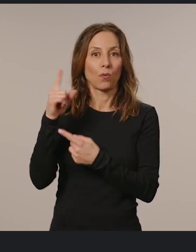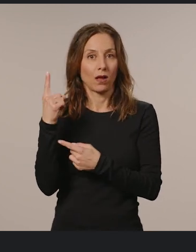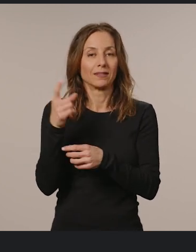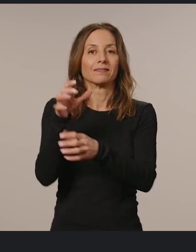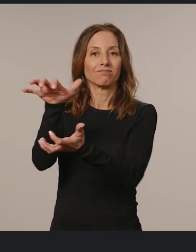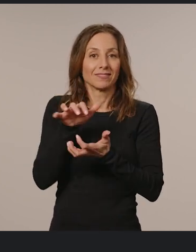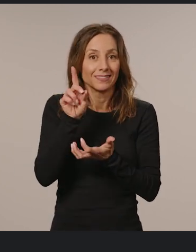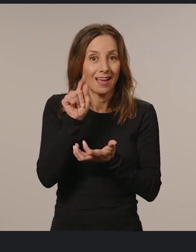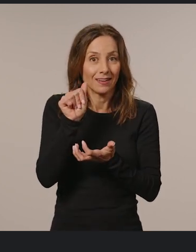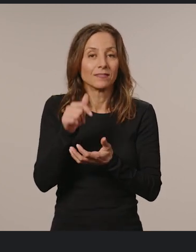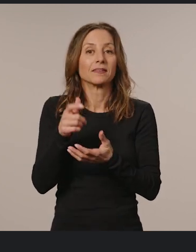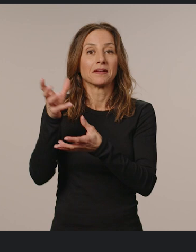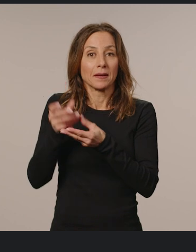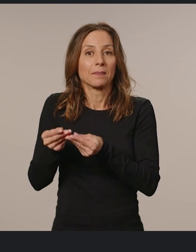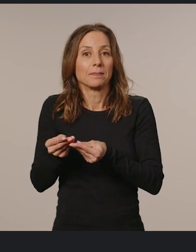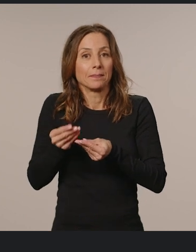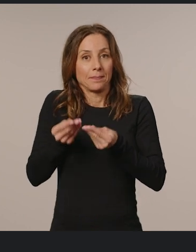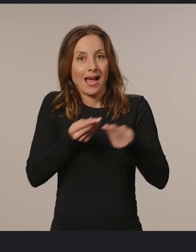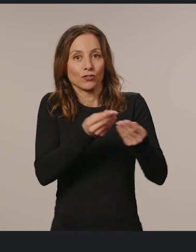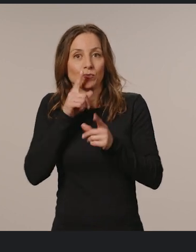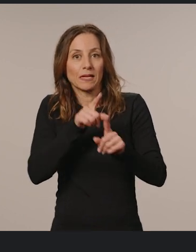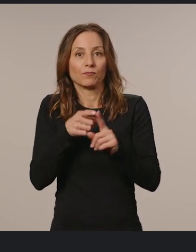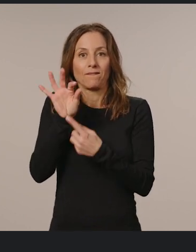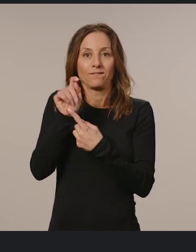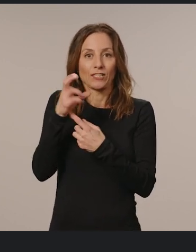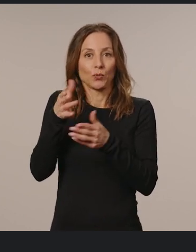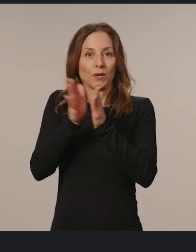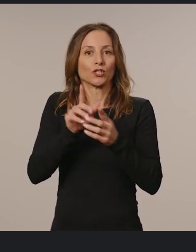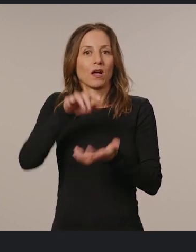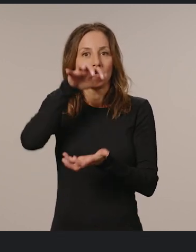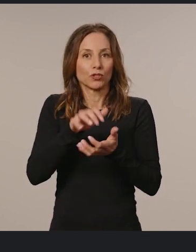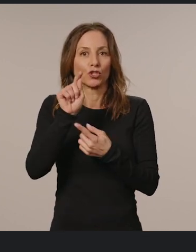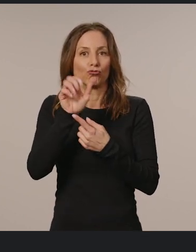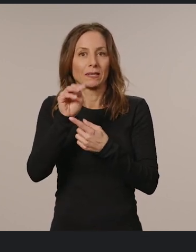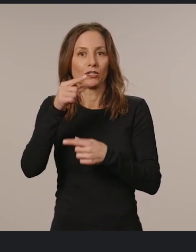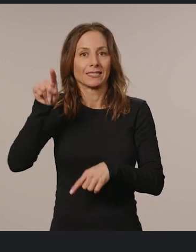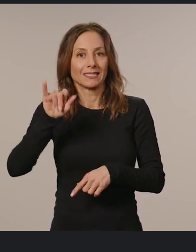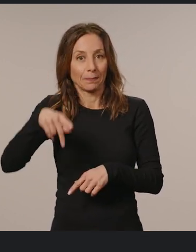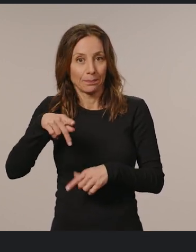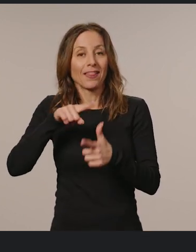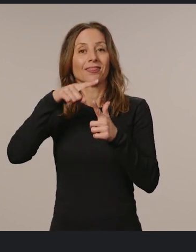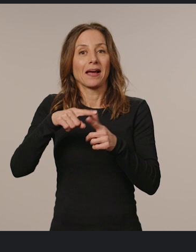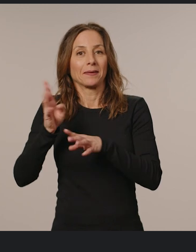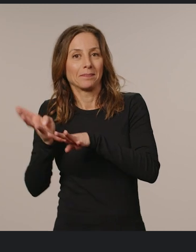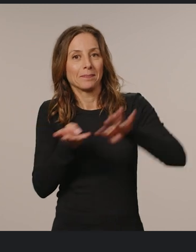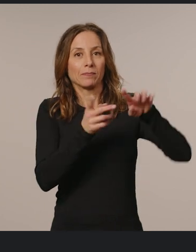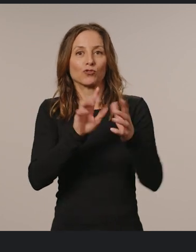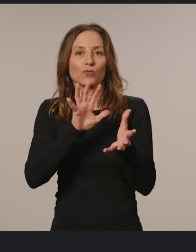to get data, pass the response from the fetch request to the compression stream to gzip, then pipe to the transform stream we